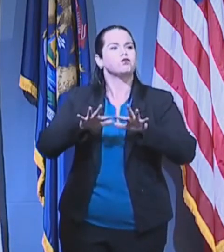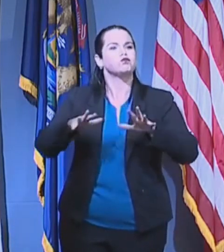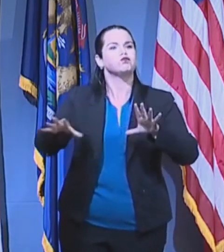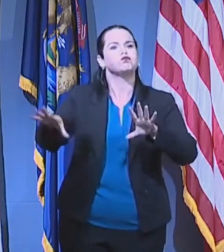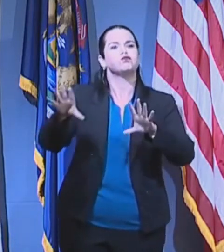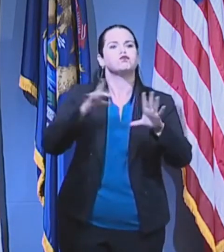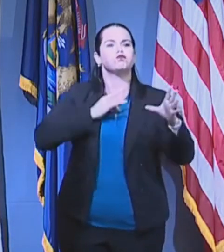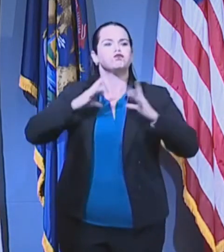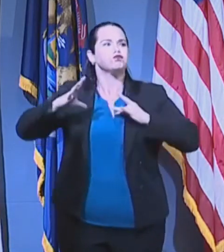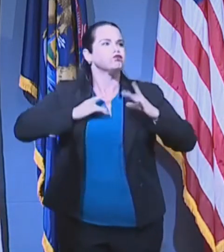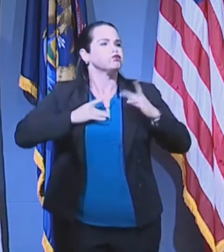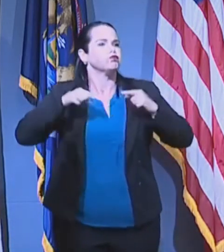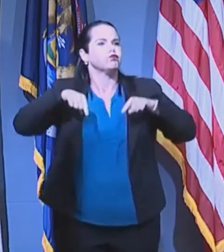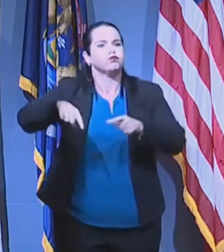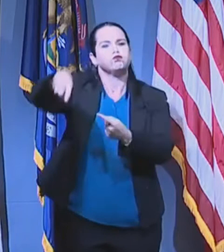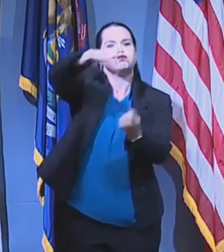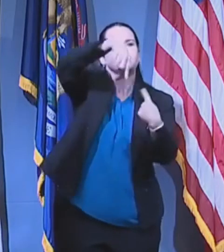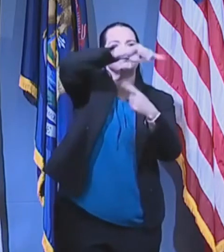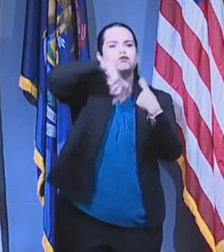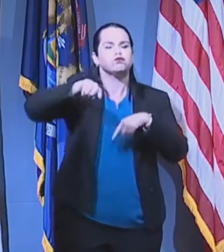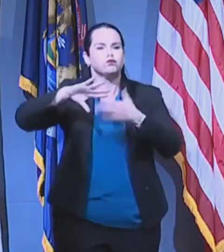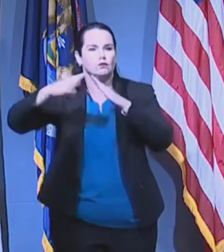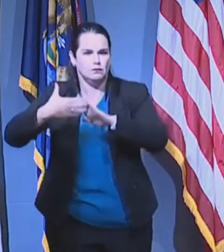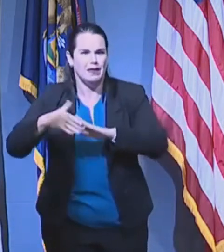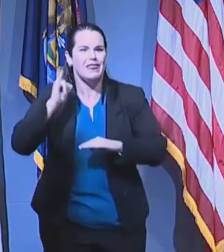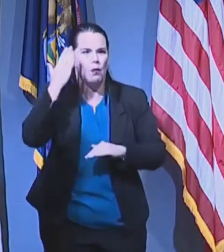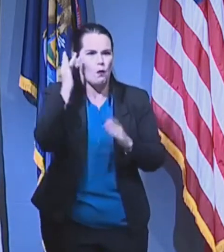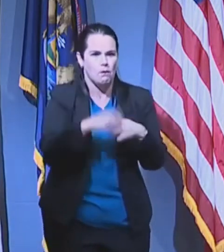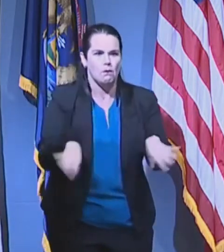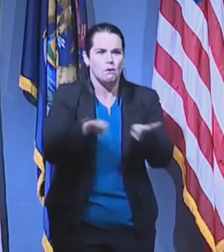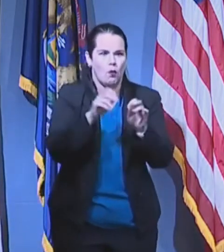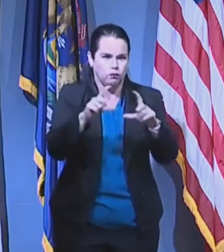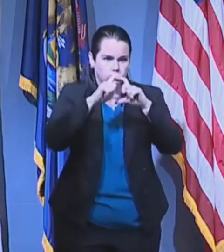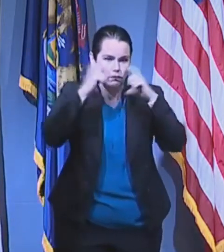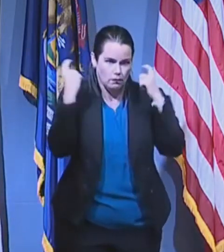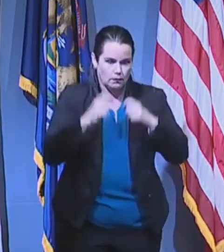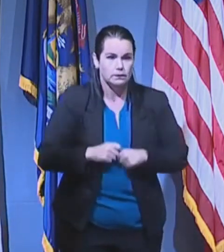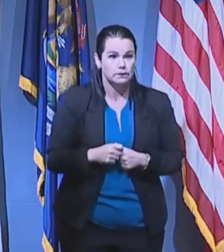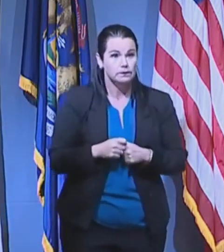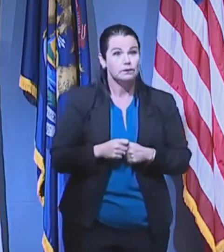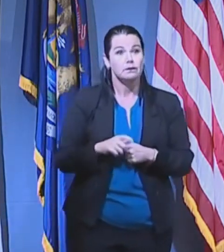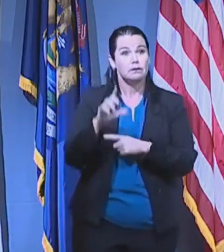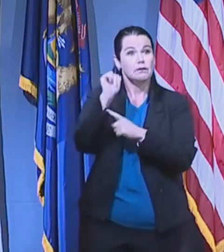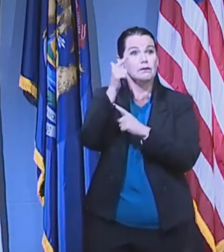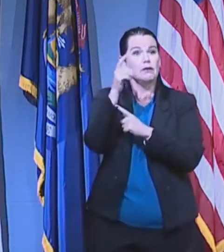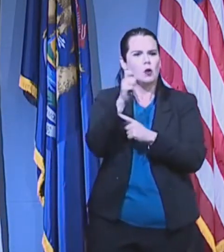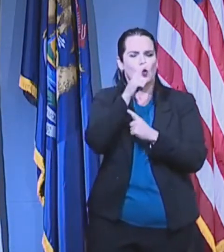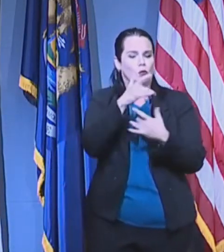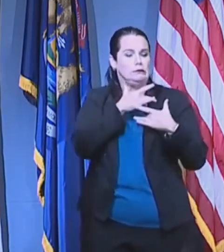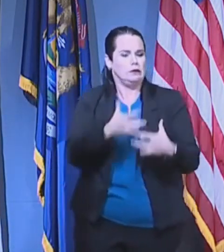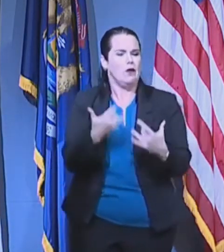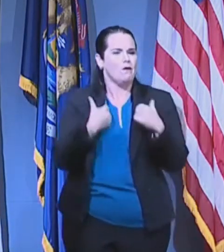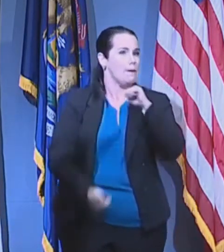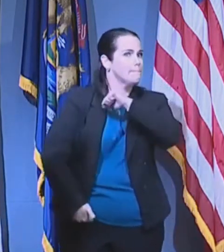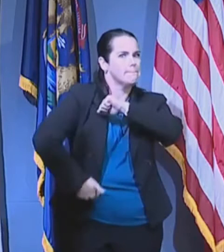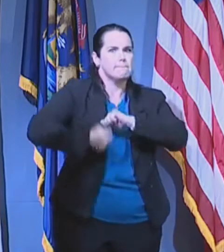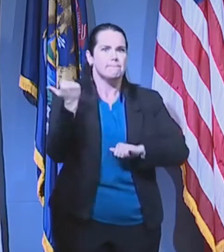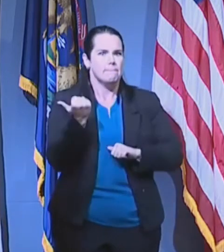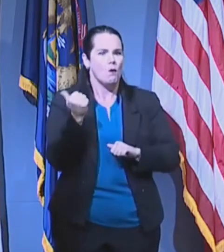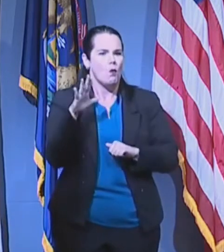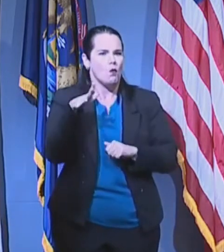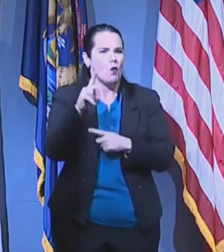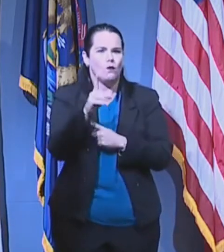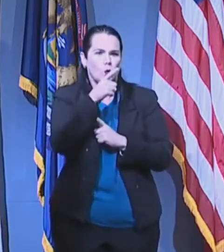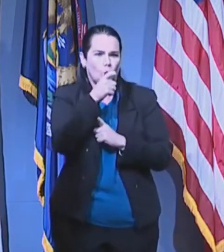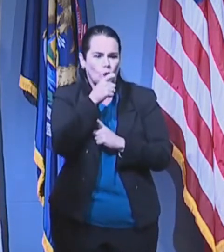should all be wearing our masks. The age distribution for cases has also changed. So now the group with the highest rate of new cases